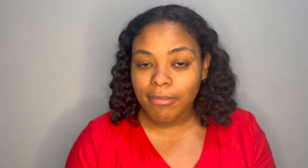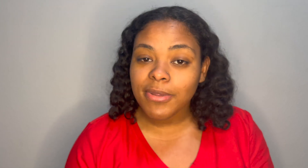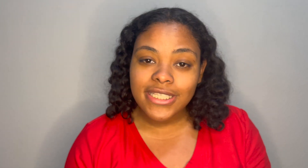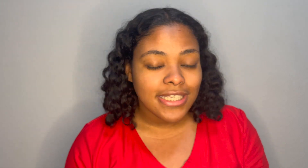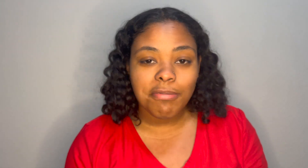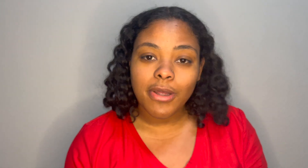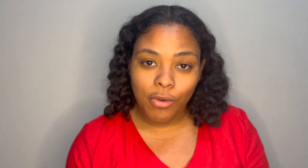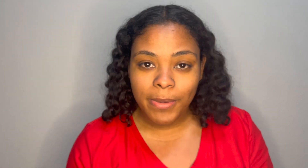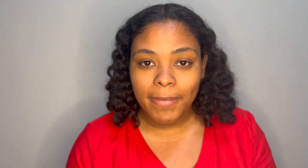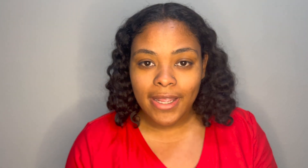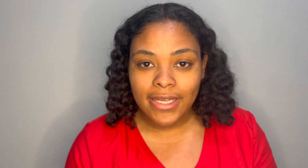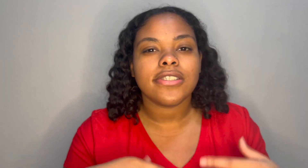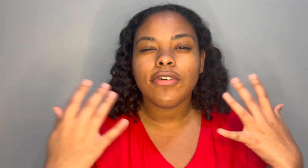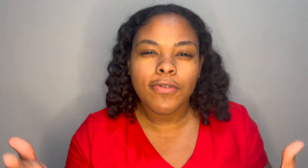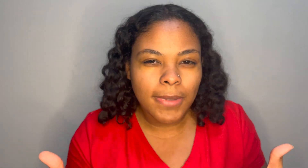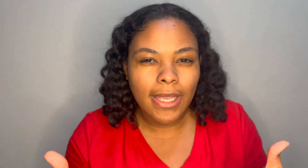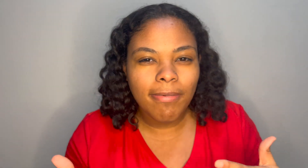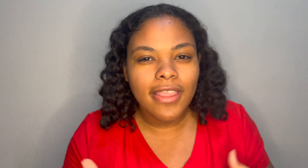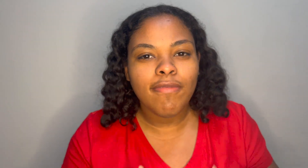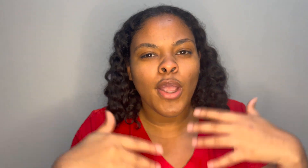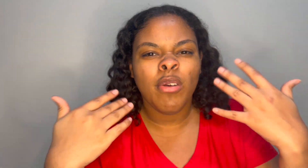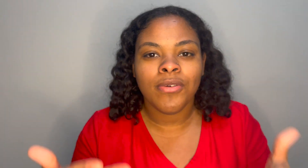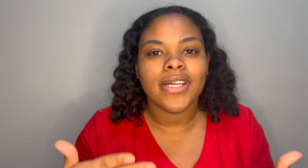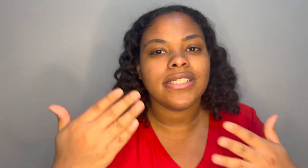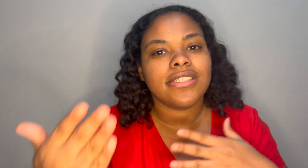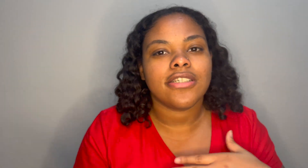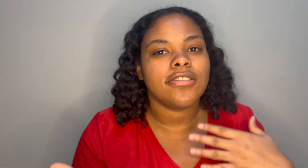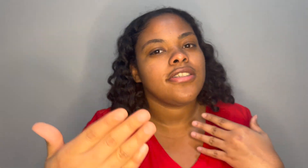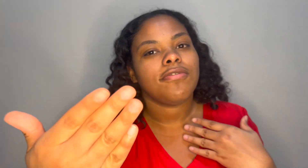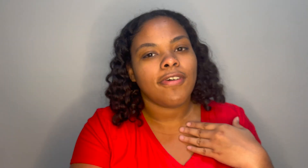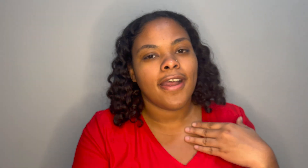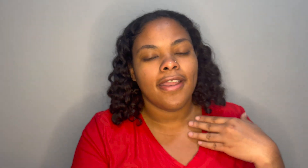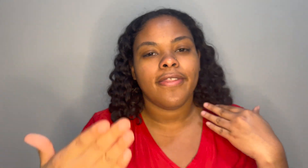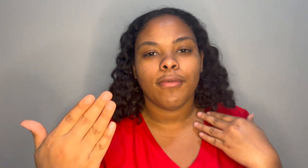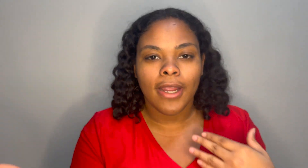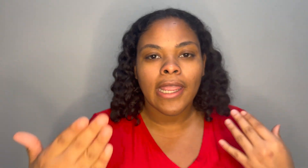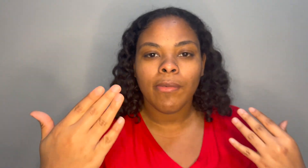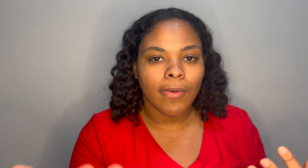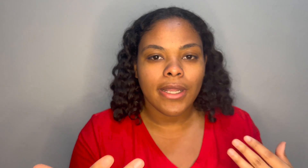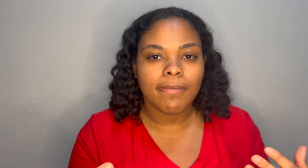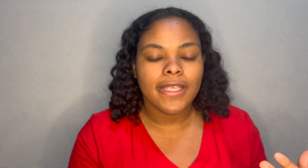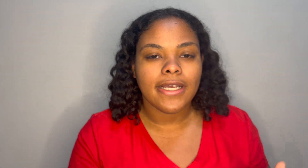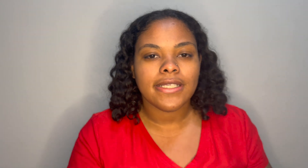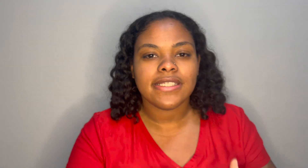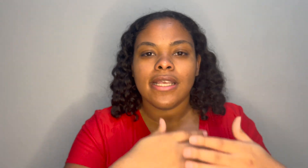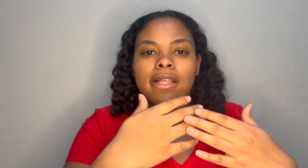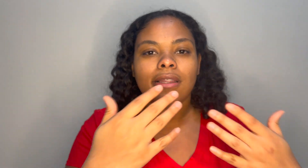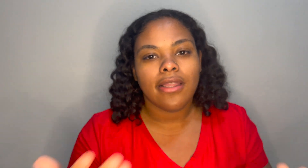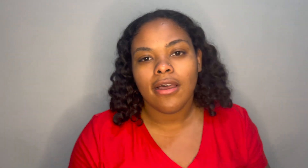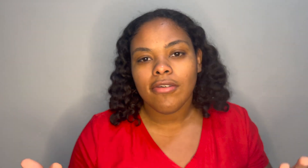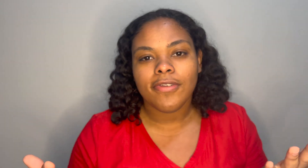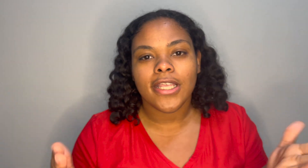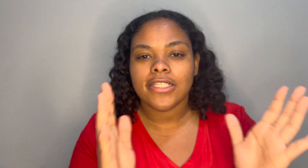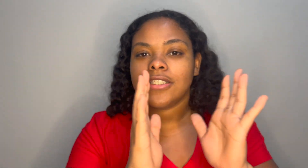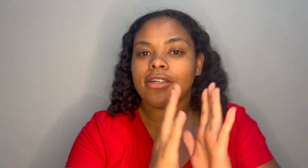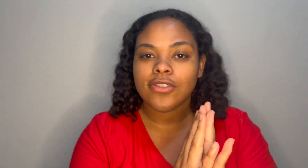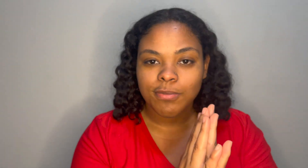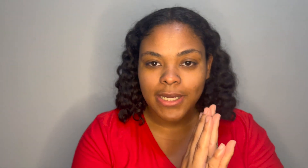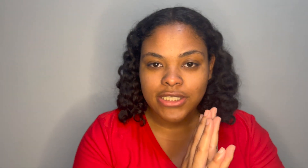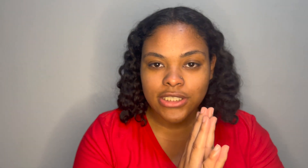please keep an open mind so for me i believe everyone deserves to find the right one because love is so special